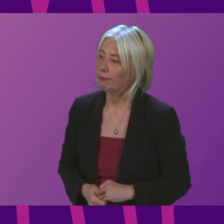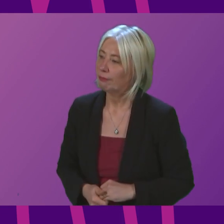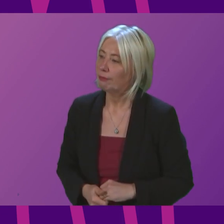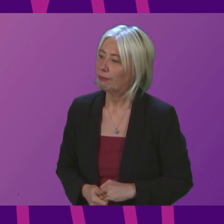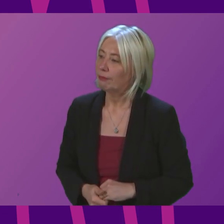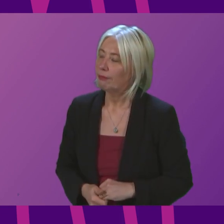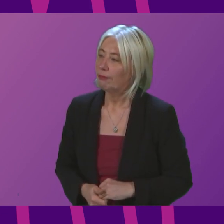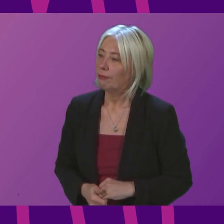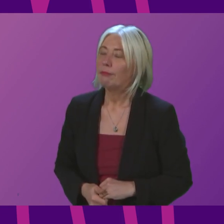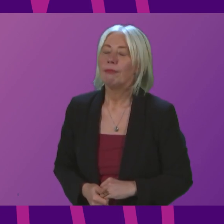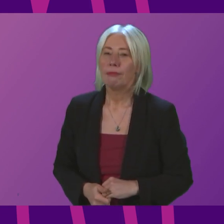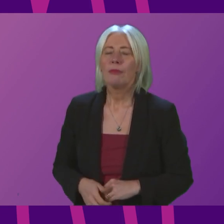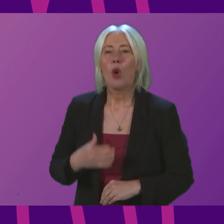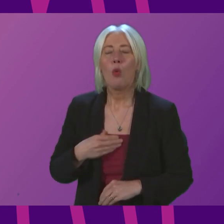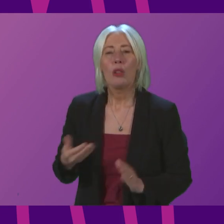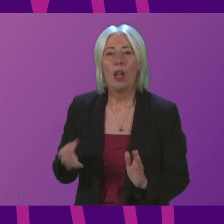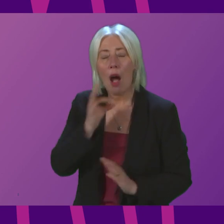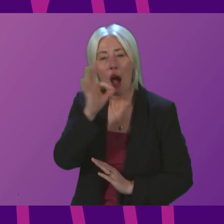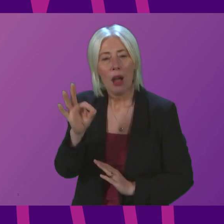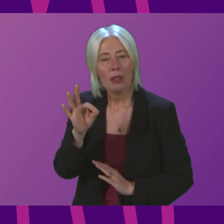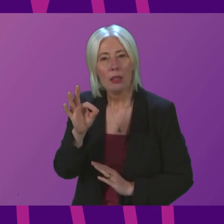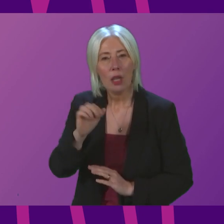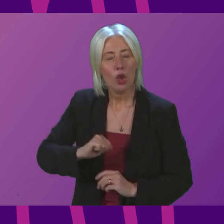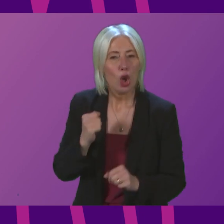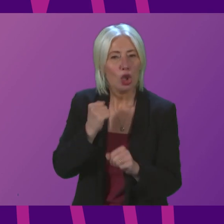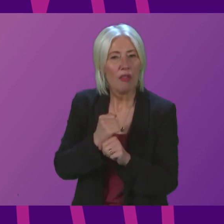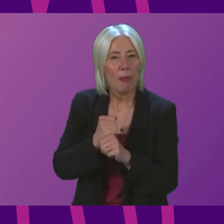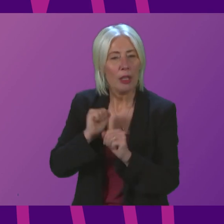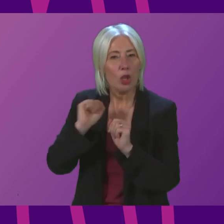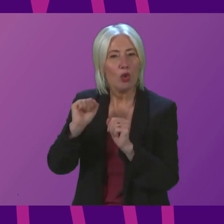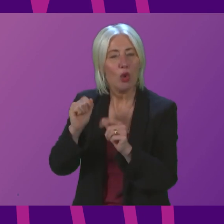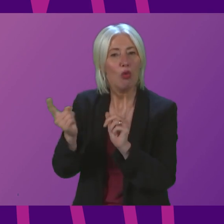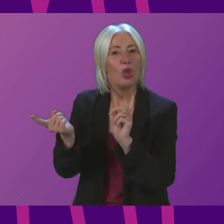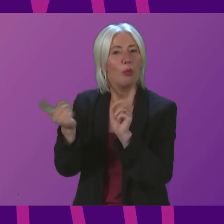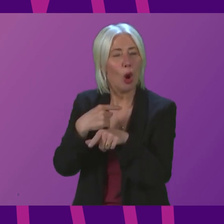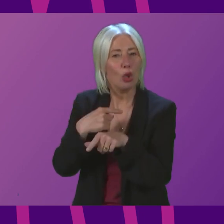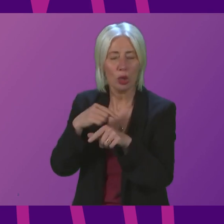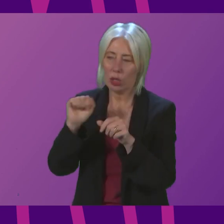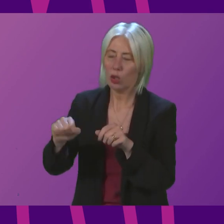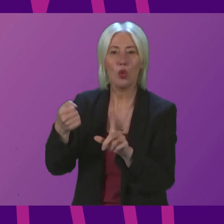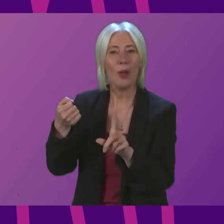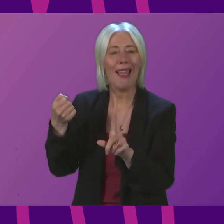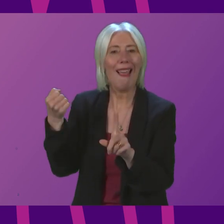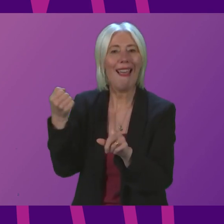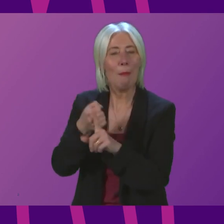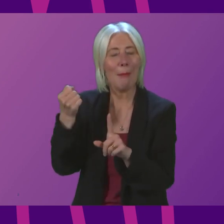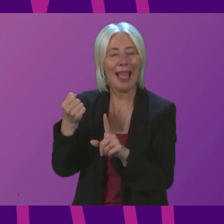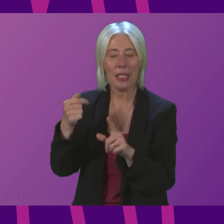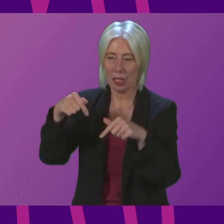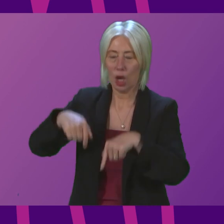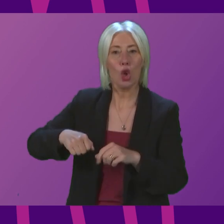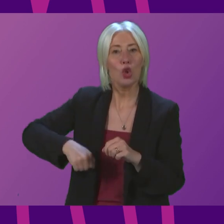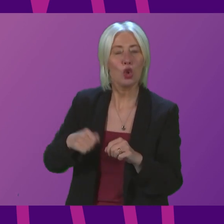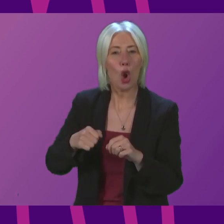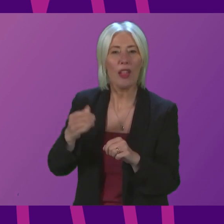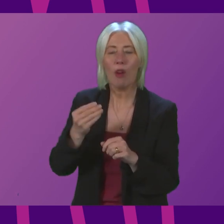Thank you, President Officer. I'd like to ask the Deputy First Minister what the Scottish Government's responses regarding the impact on Scotland to comments by Ian Wright of the